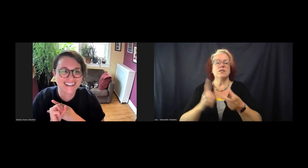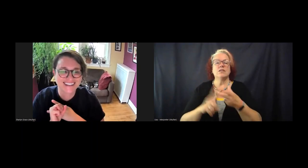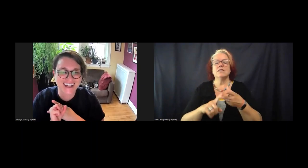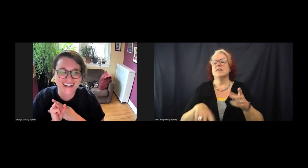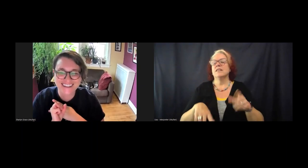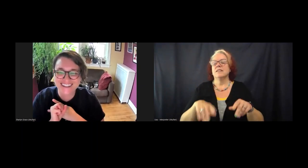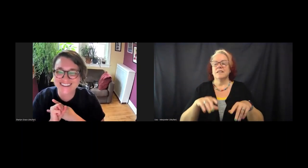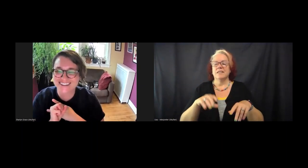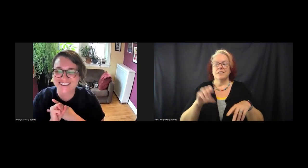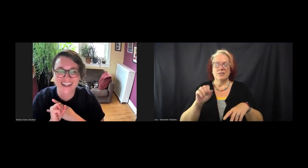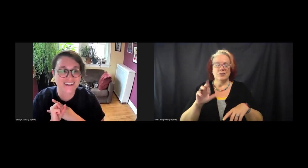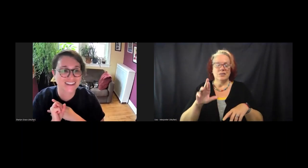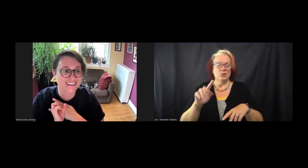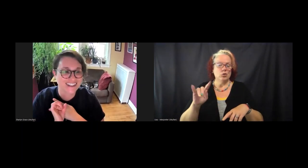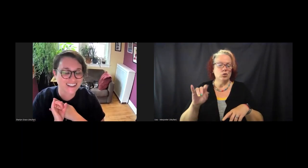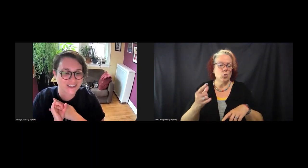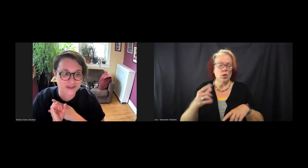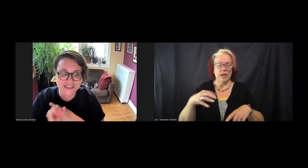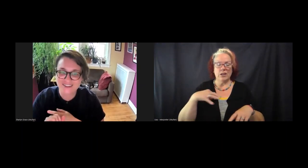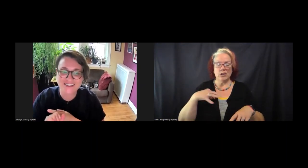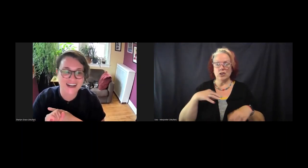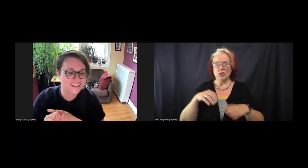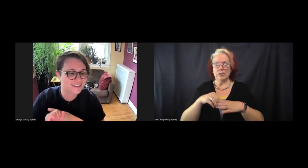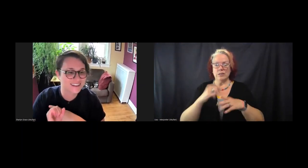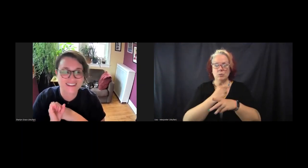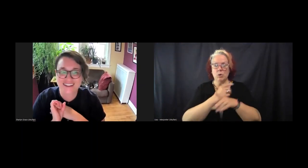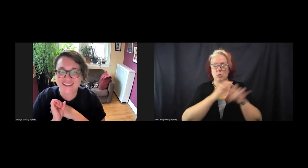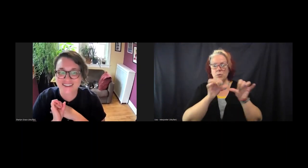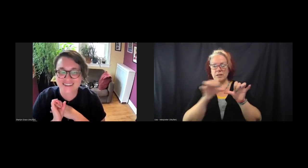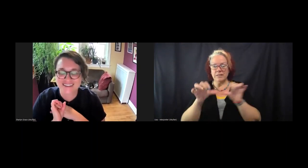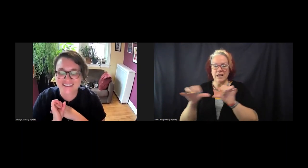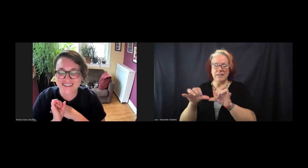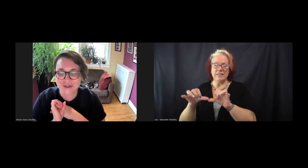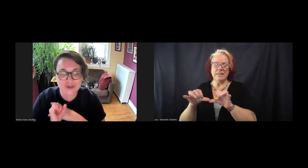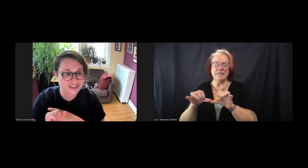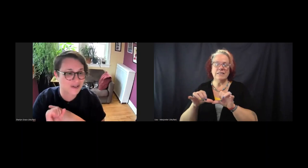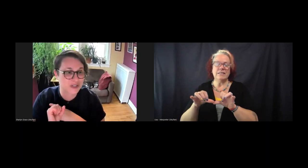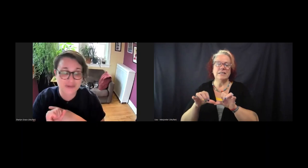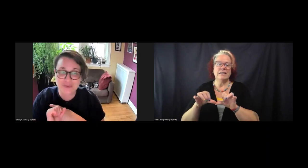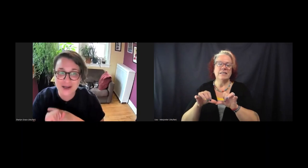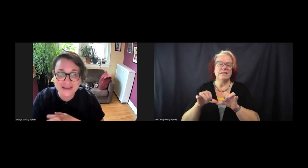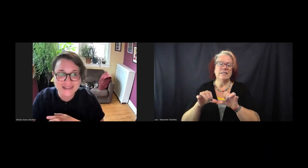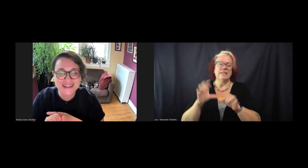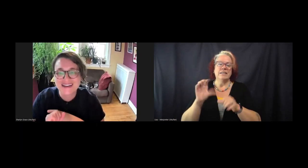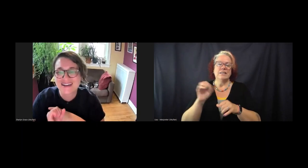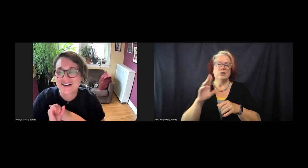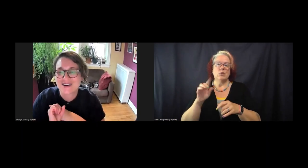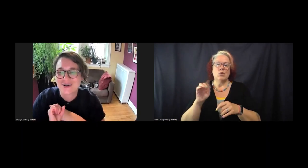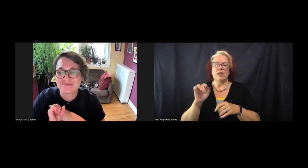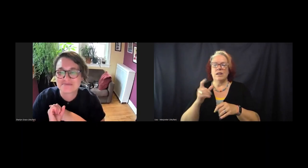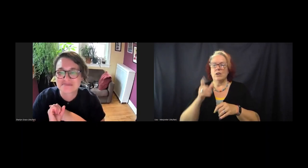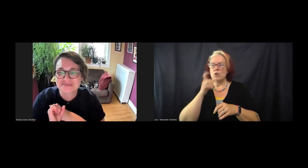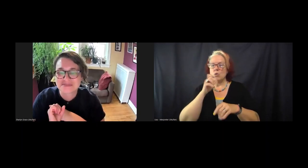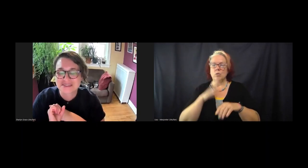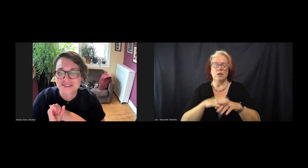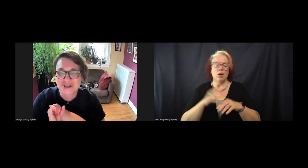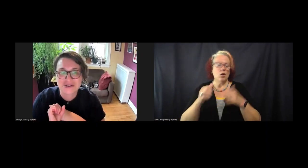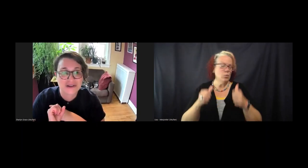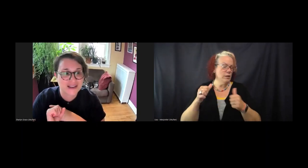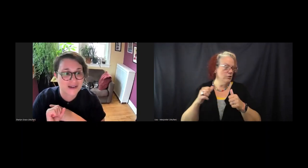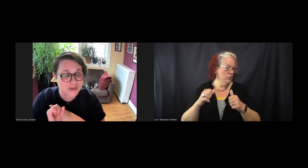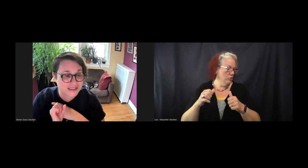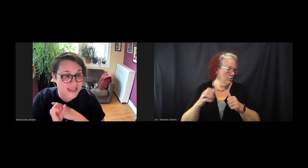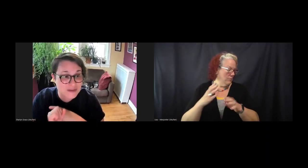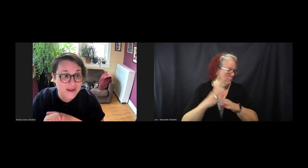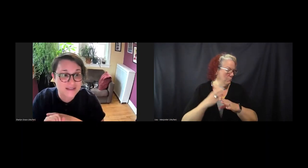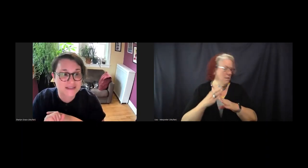into sizes, and then sorting those sizes into who was on which bus. You